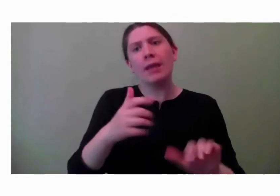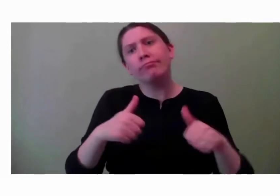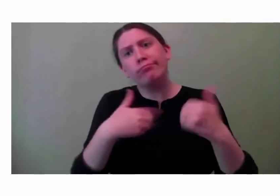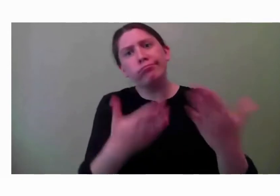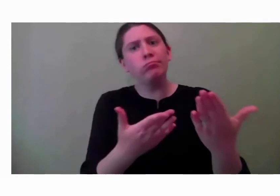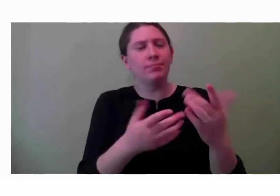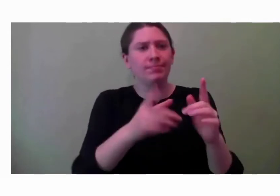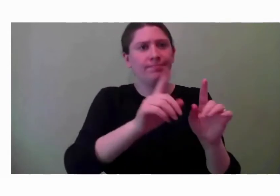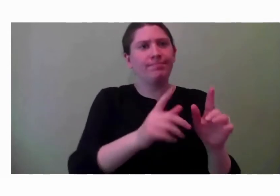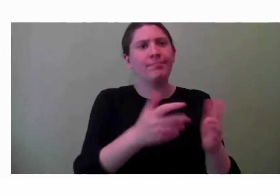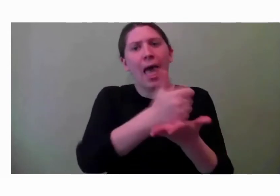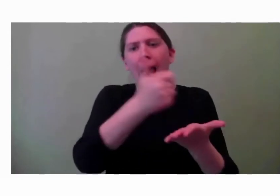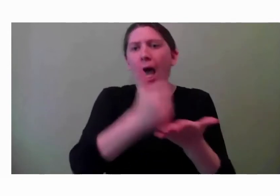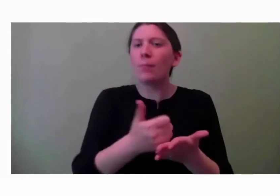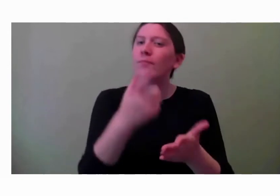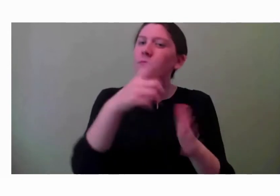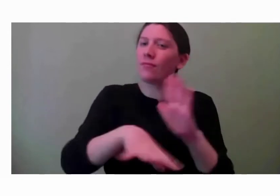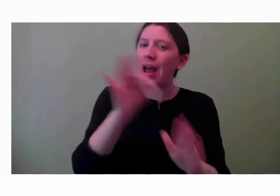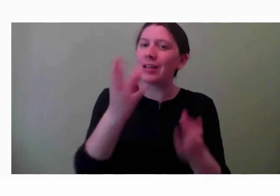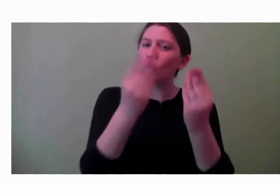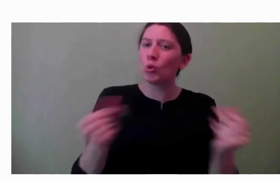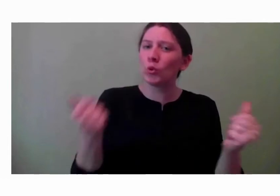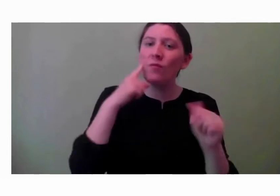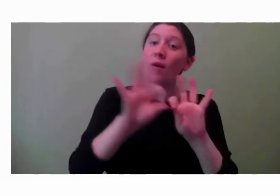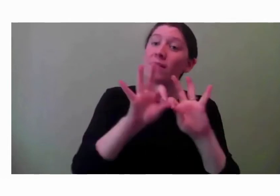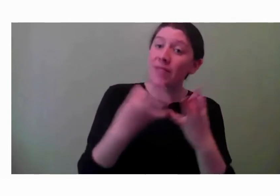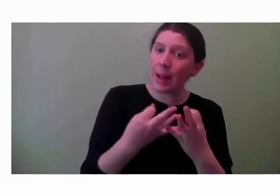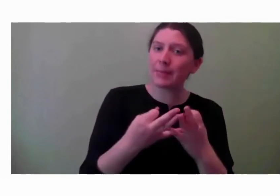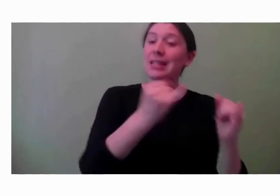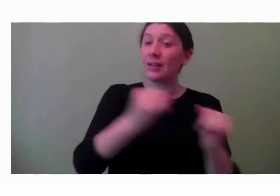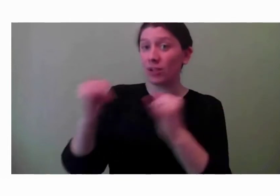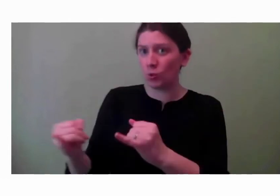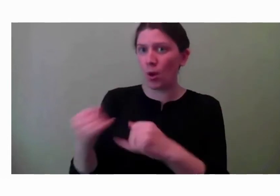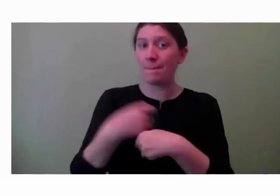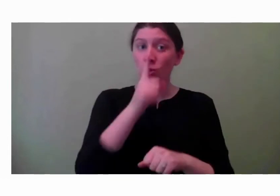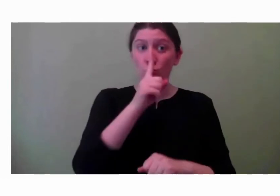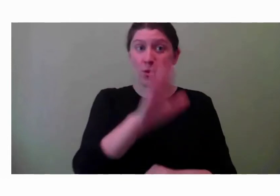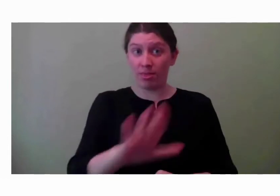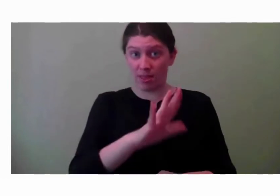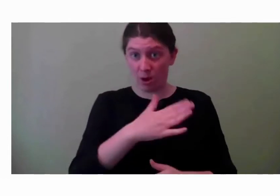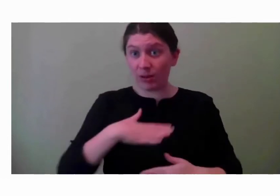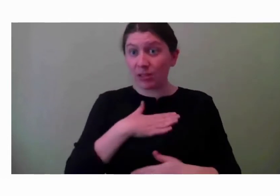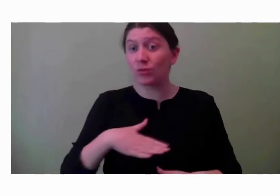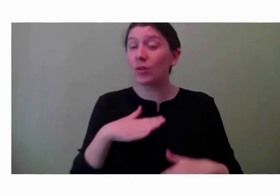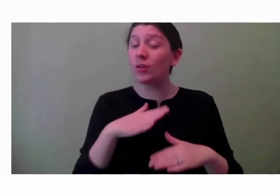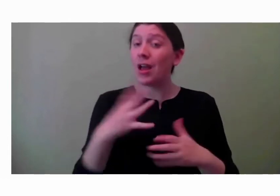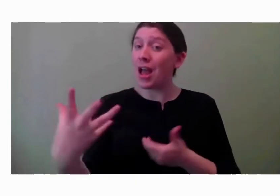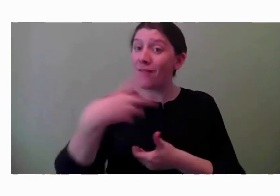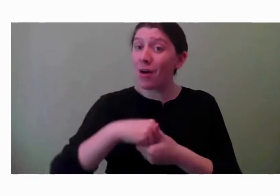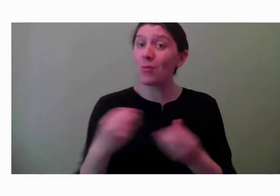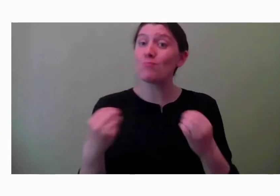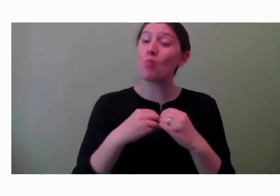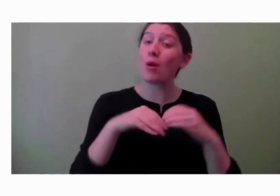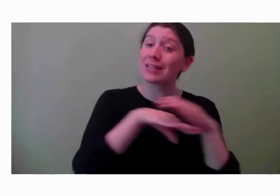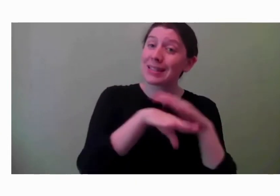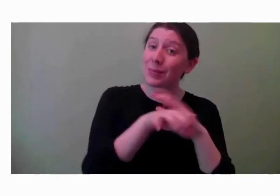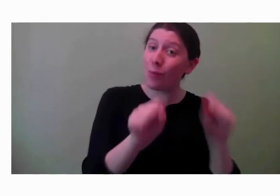find solutions to make recreation, their recreation involvement more accessible and more inclusive. It sounds like you have something for